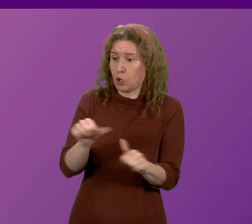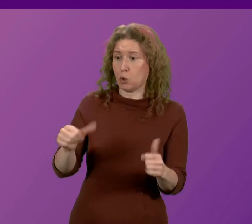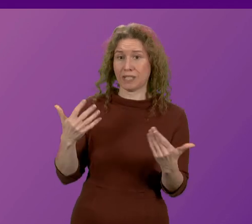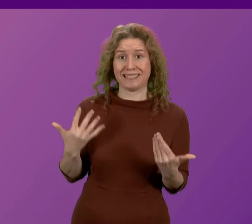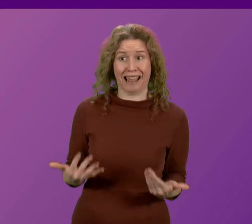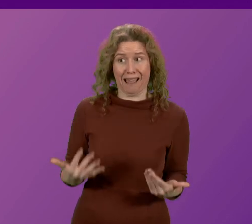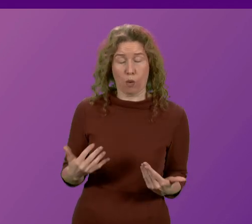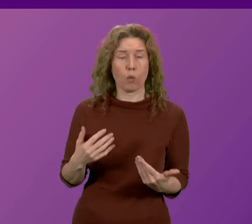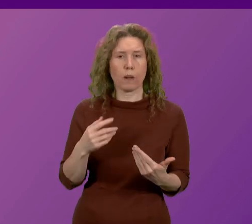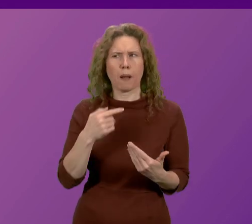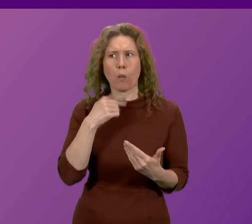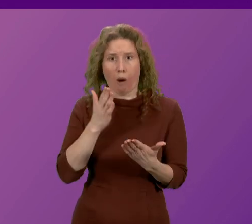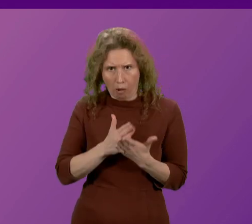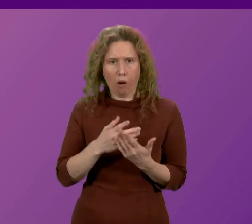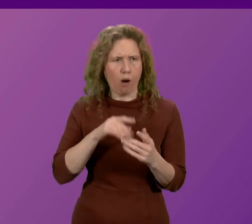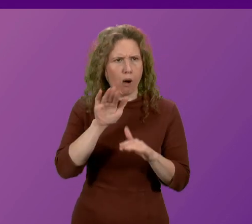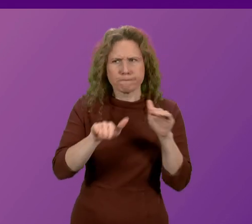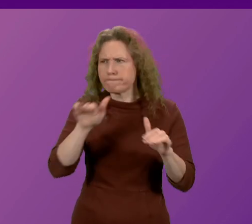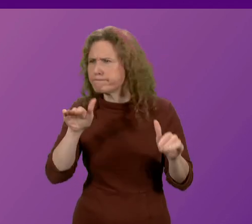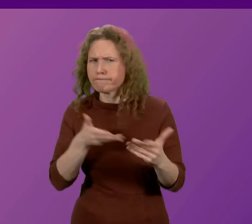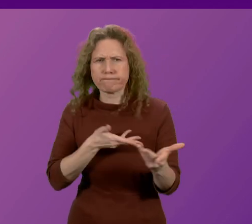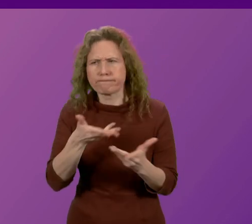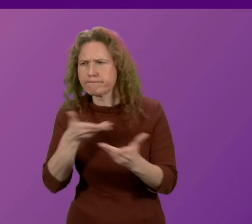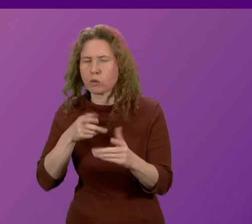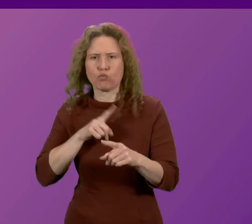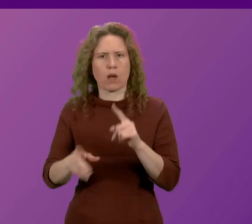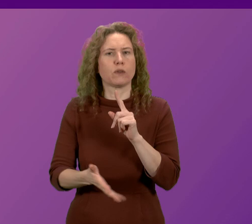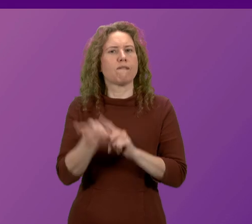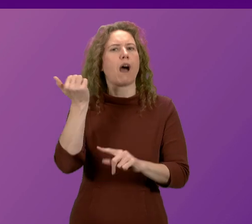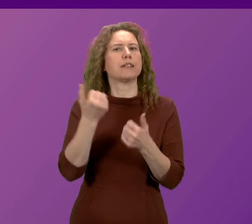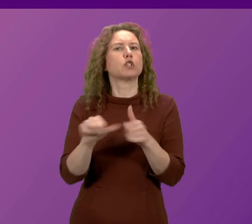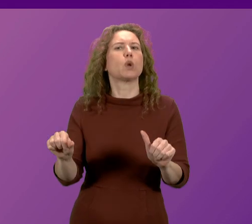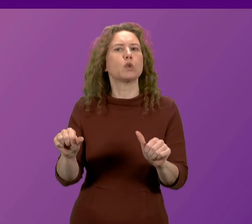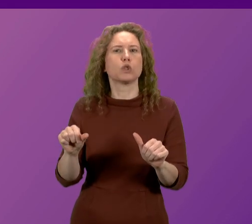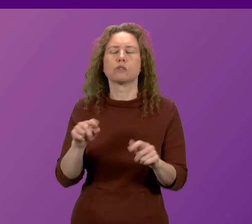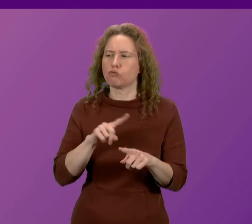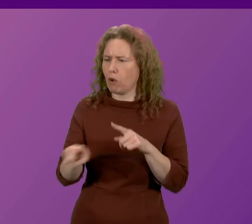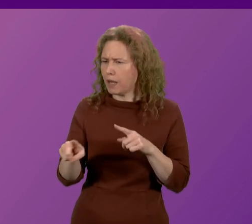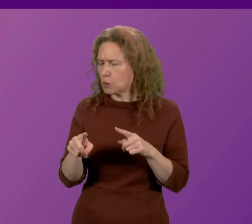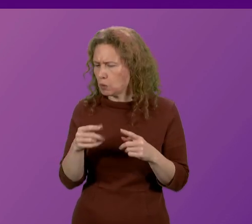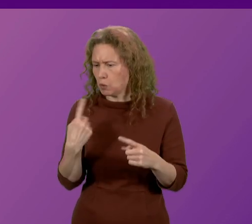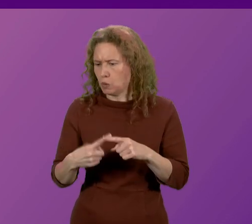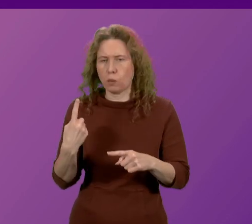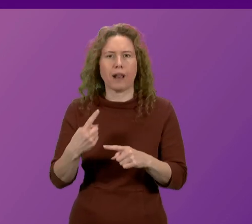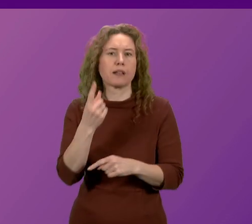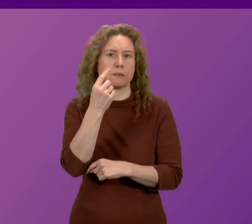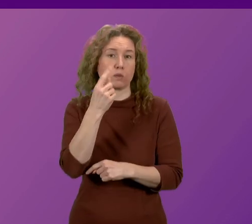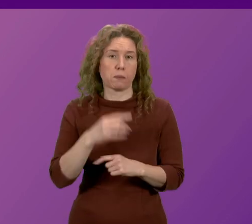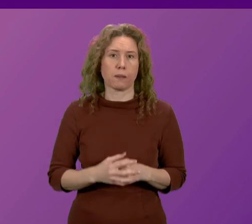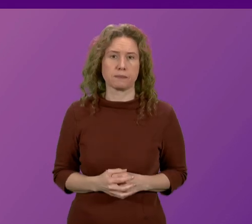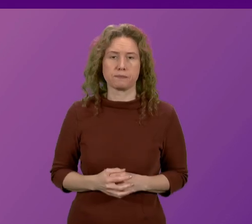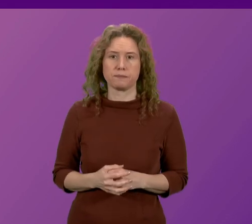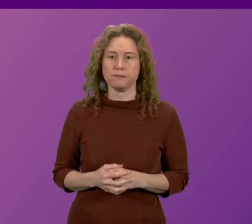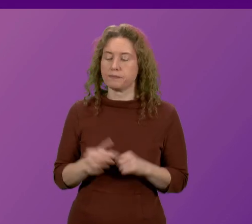as yet, but I assure her that we are actively working to try to ensure that is the case and to do it as swiftly as we possibly can do.